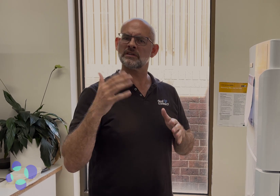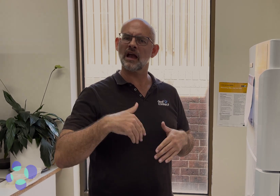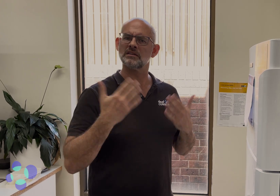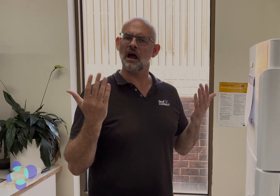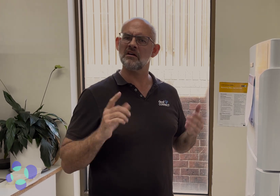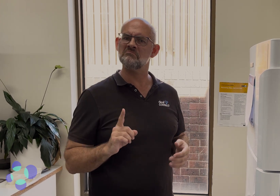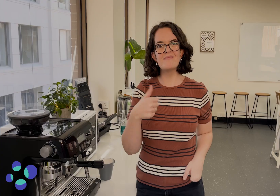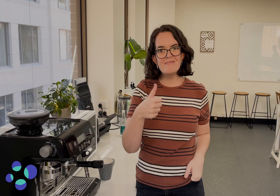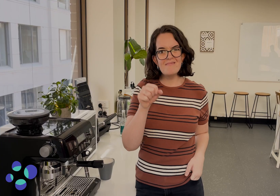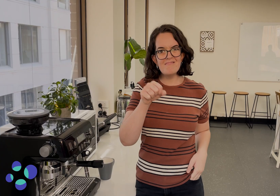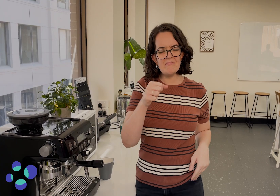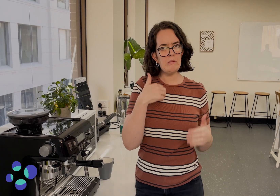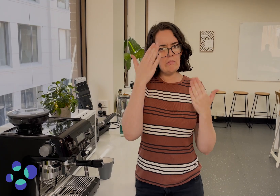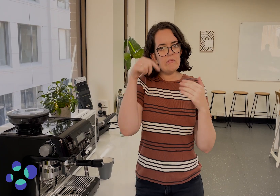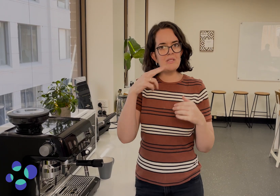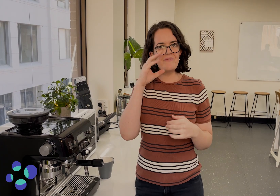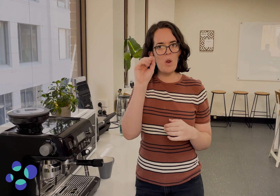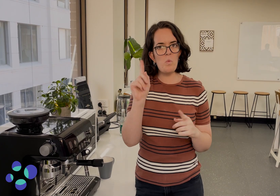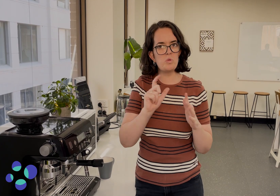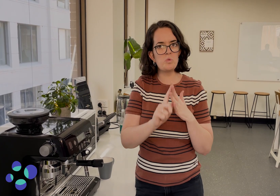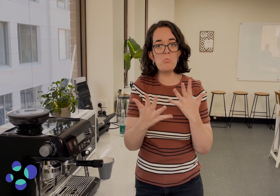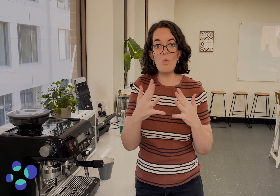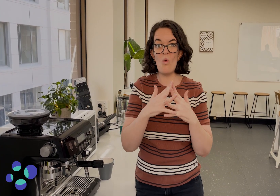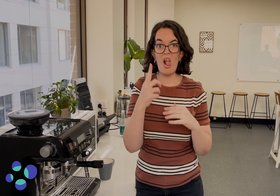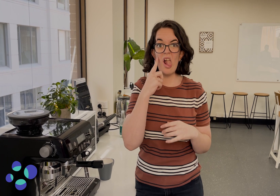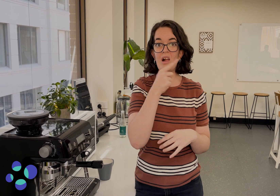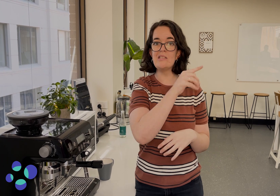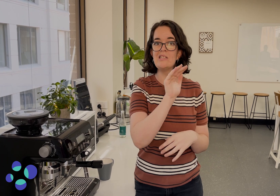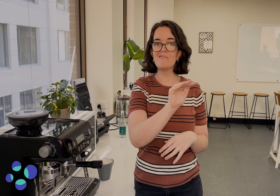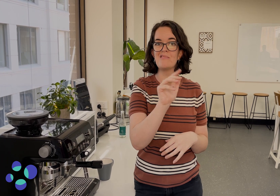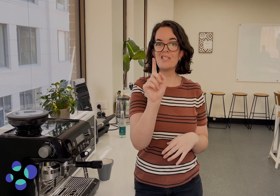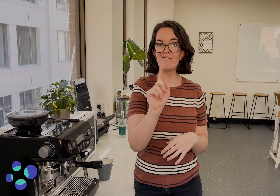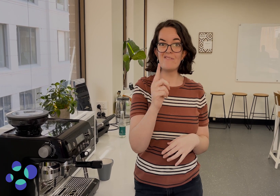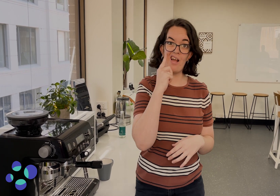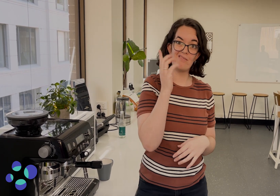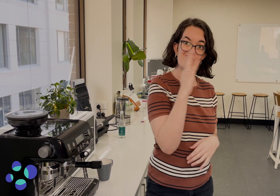Day? Look, I'm not too sure what Deaf Connect do to celebrate the day. Maybe it's worthwhile asking Steph.